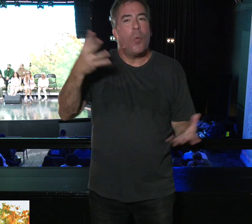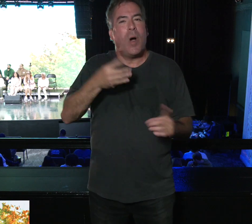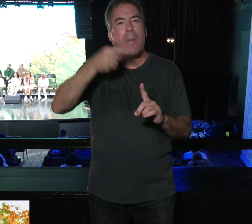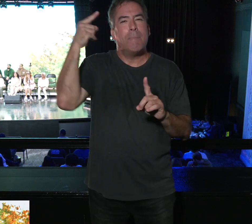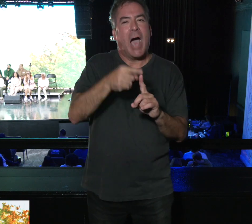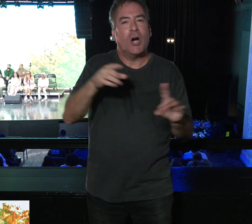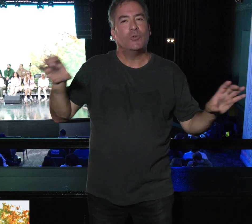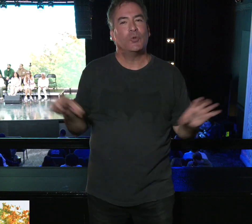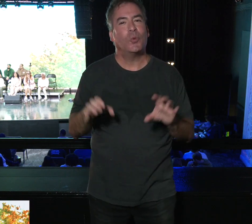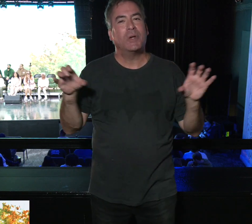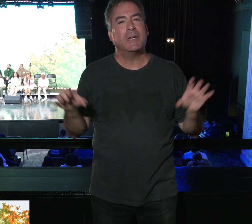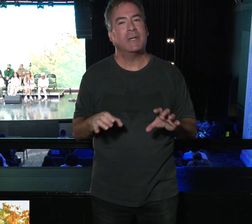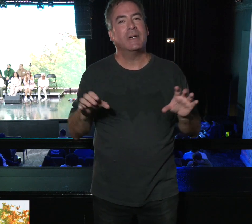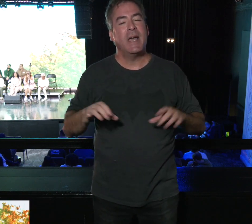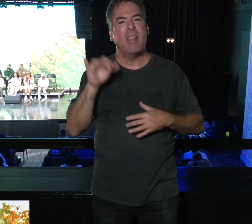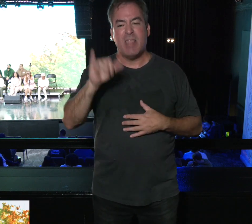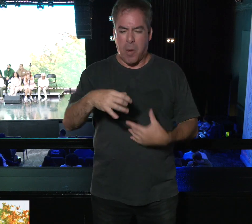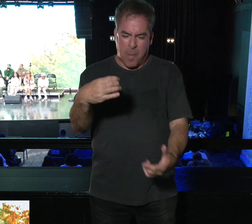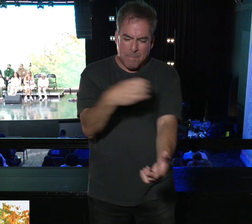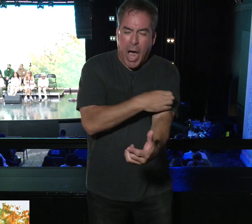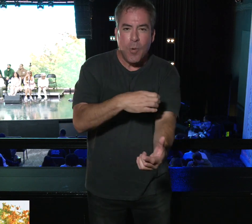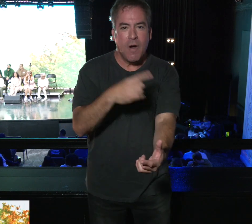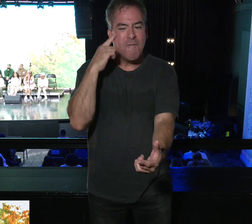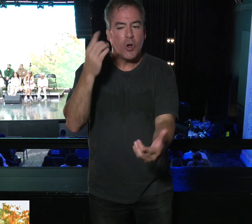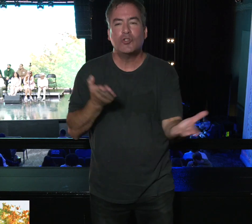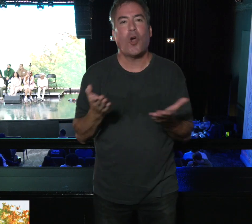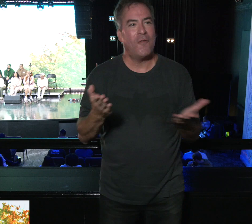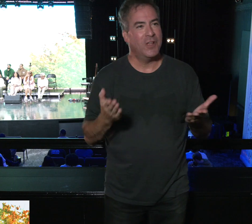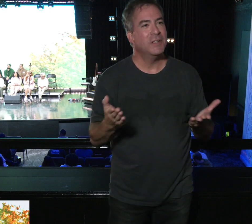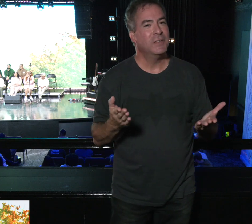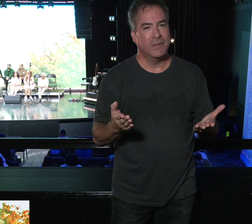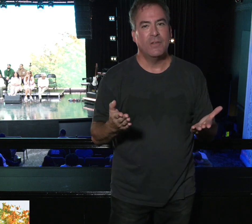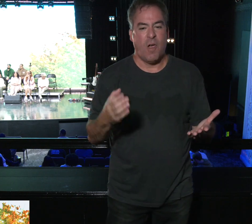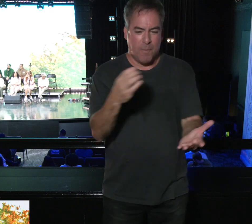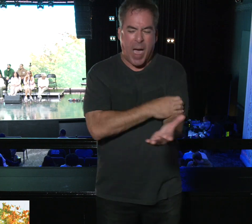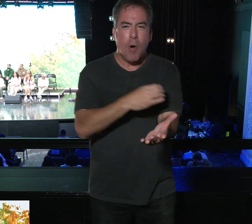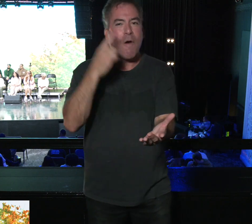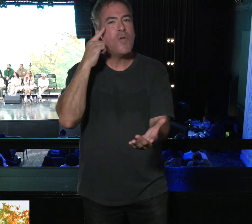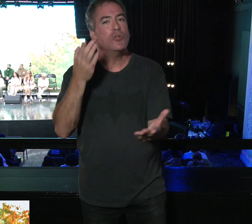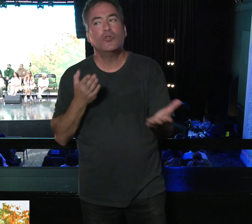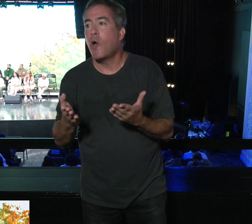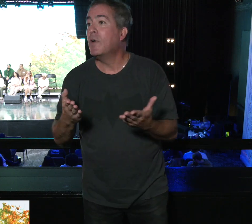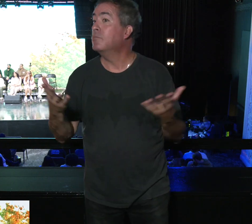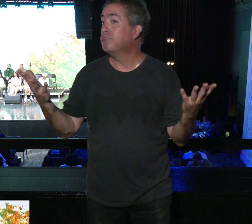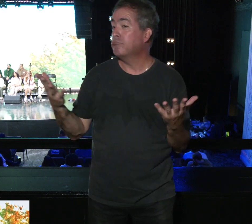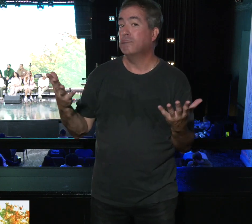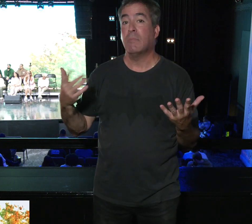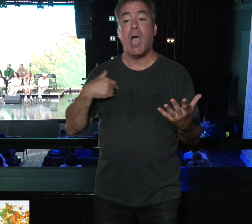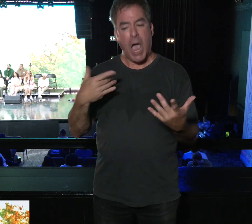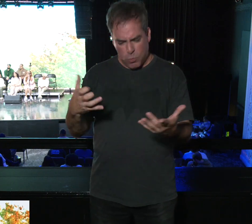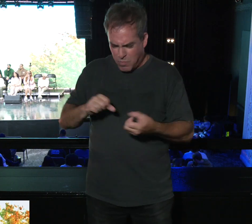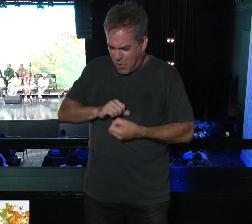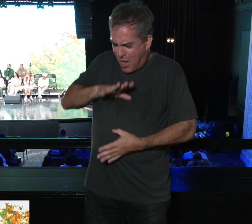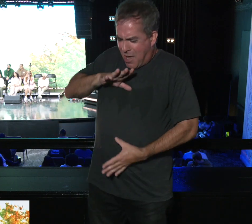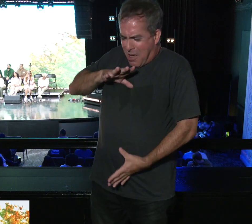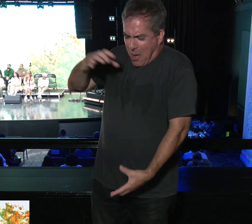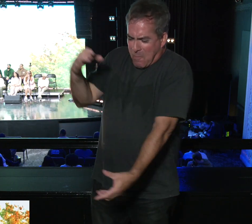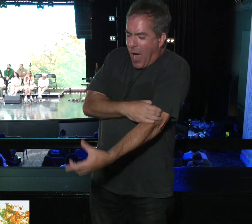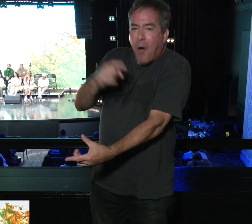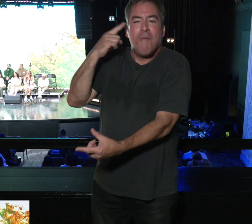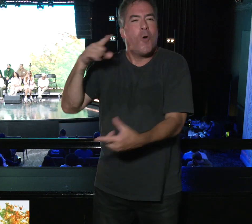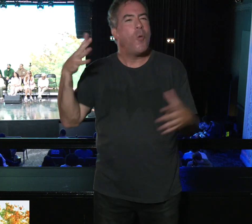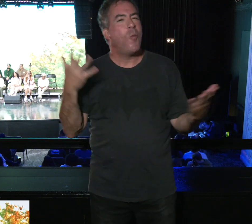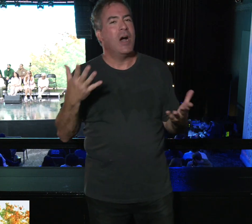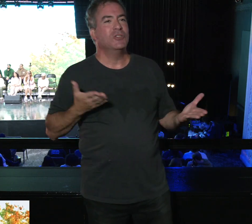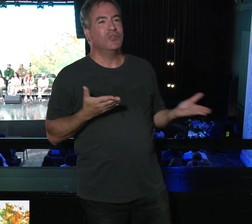doing. It's power for service. It's power for service. And so I want to be filled with power for